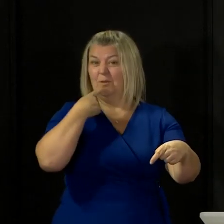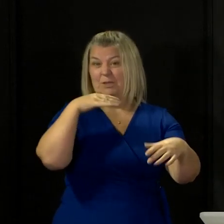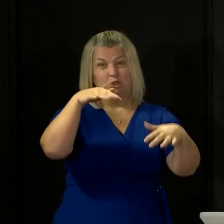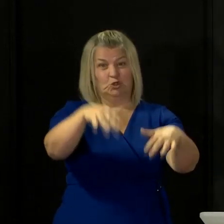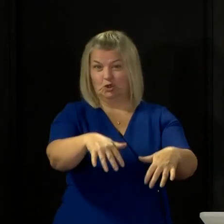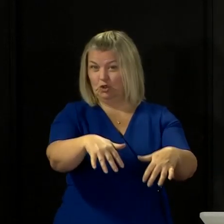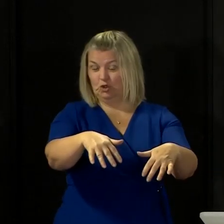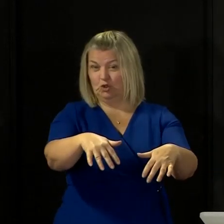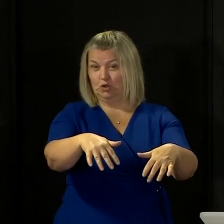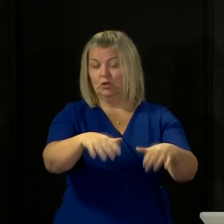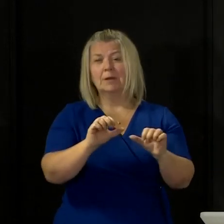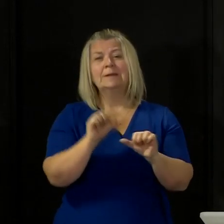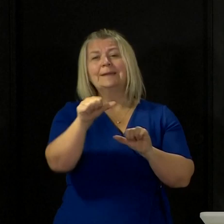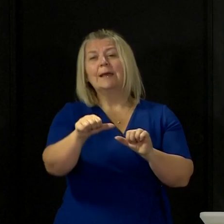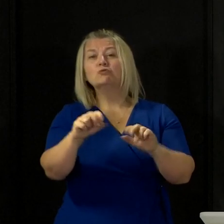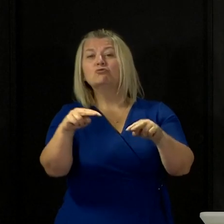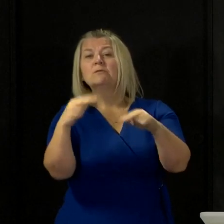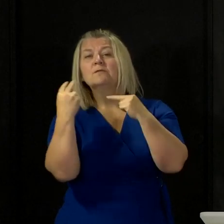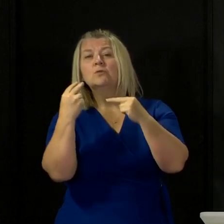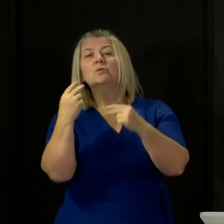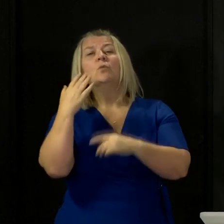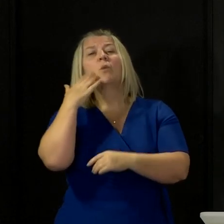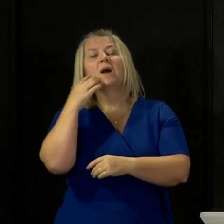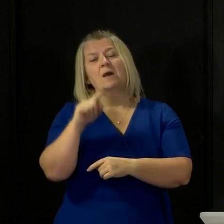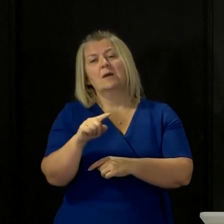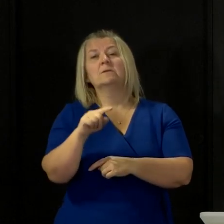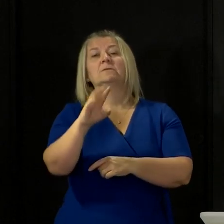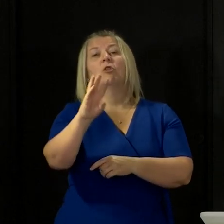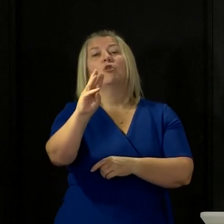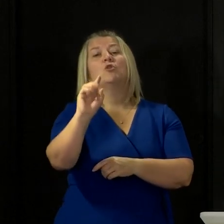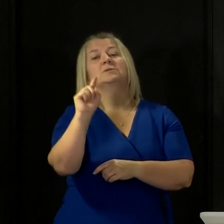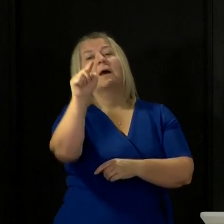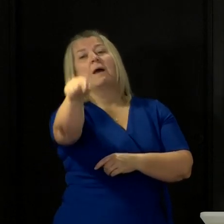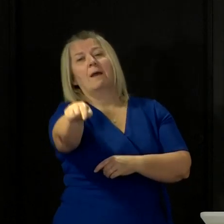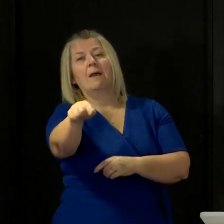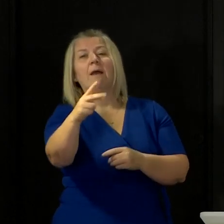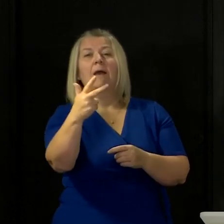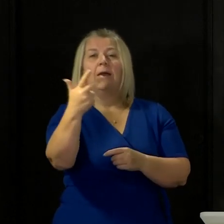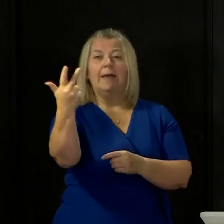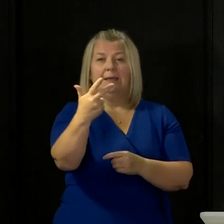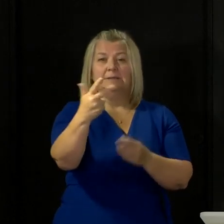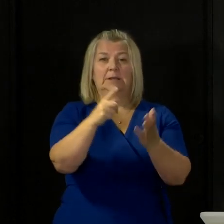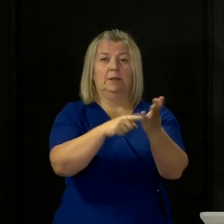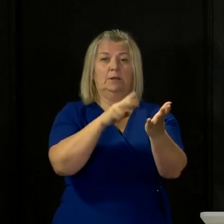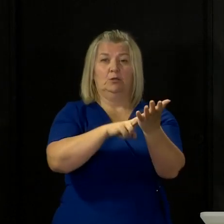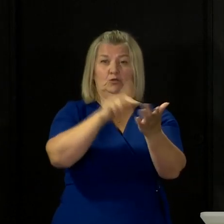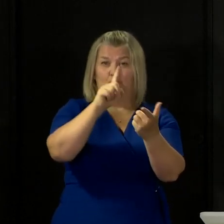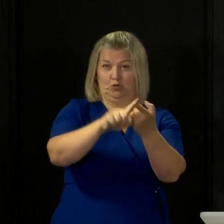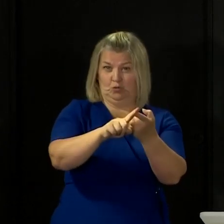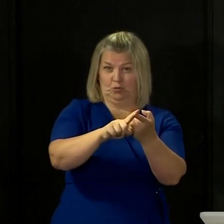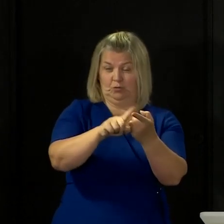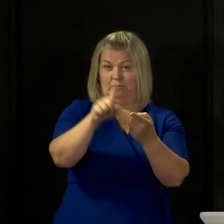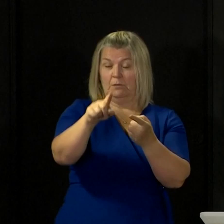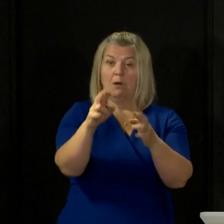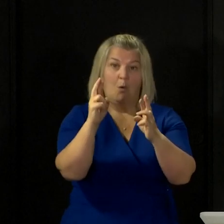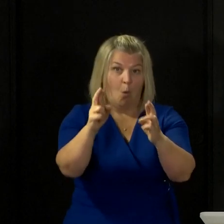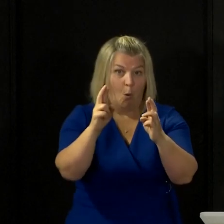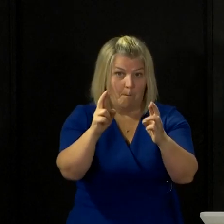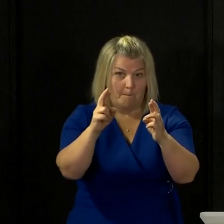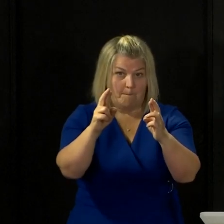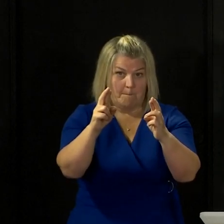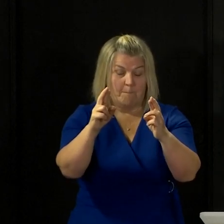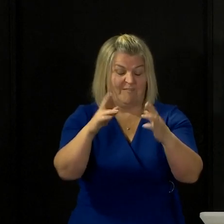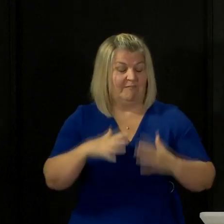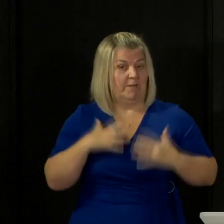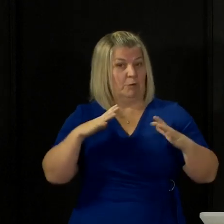The next review will be a week on Thursday, the 18th of June. And I would hope, as I've said already, that we will move into the next phase